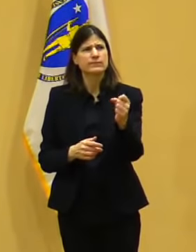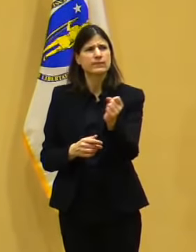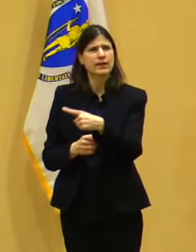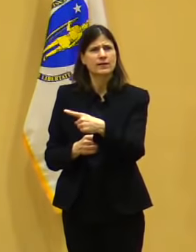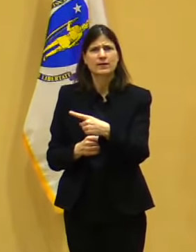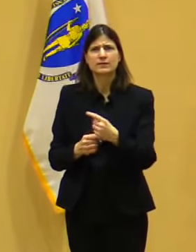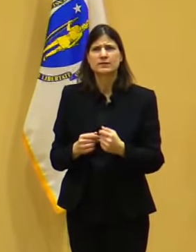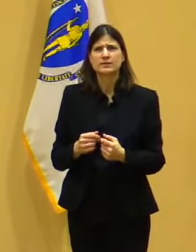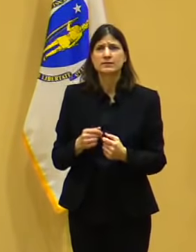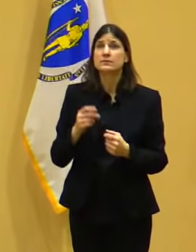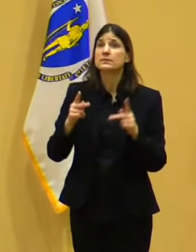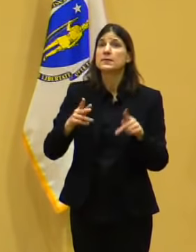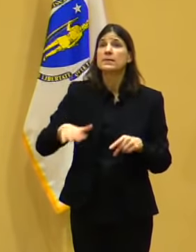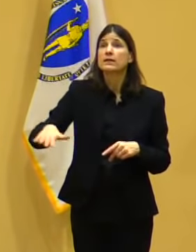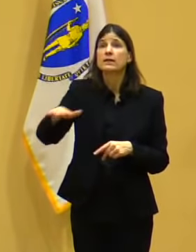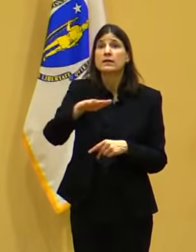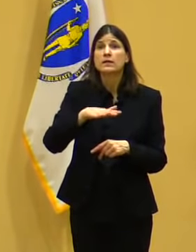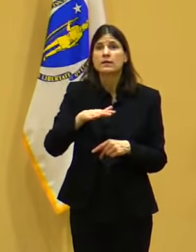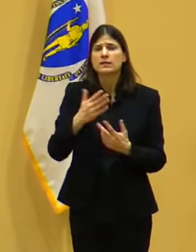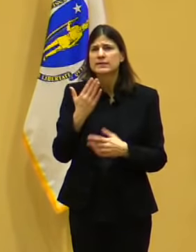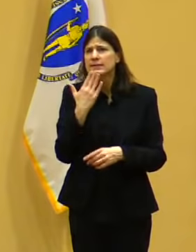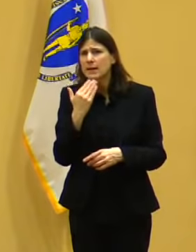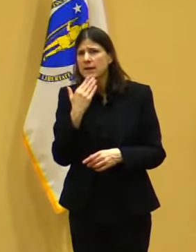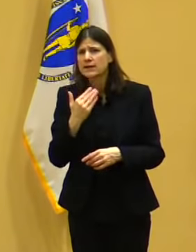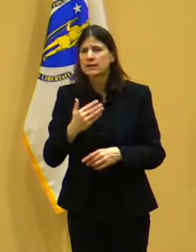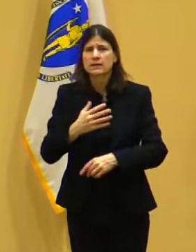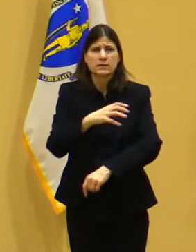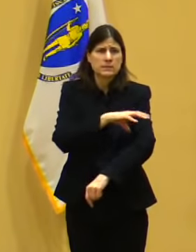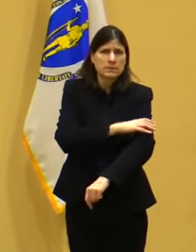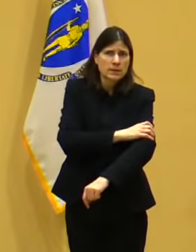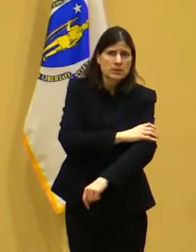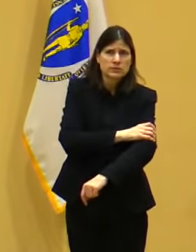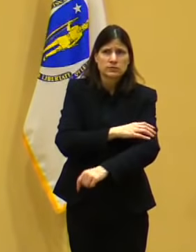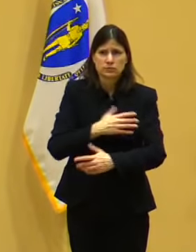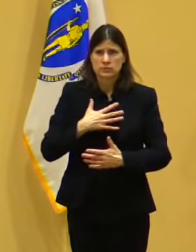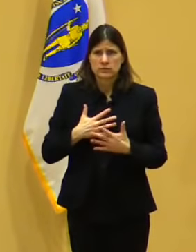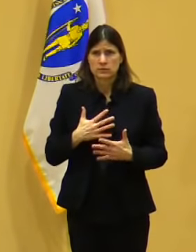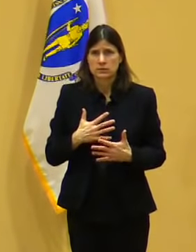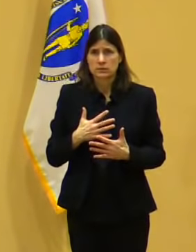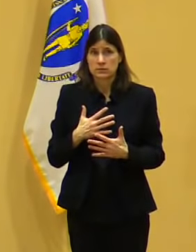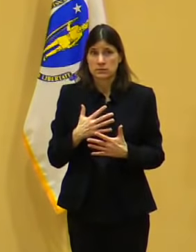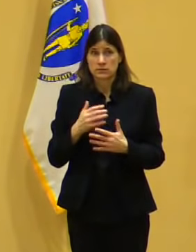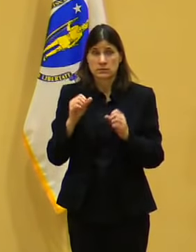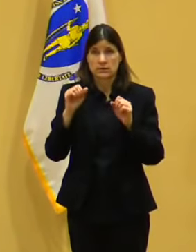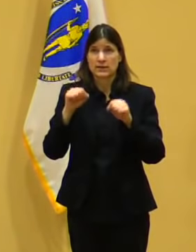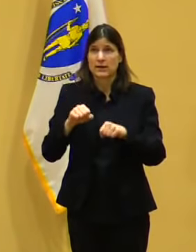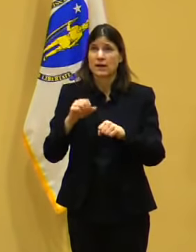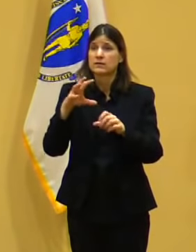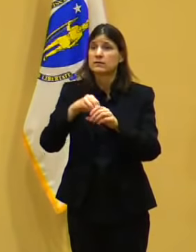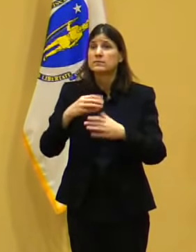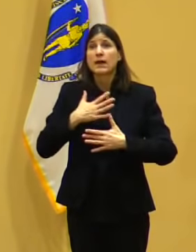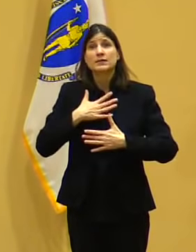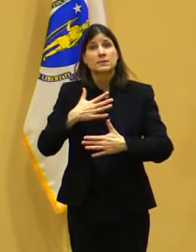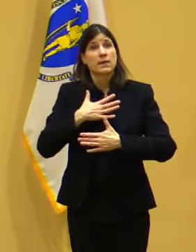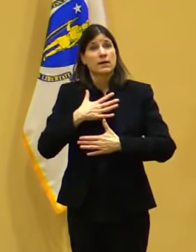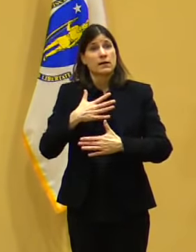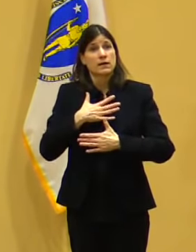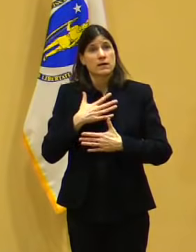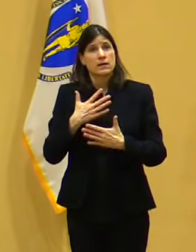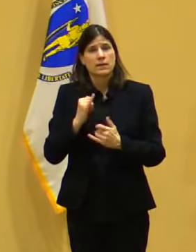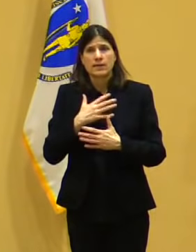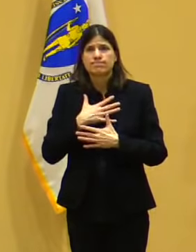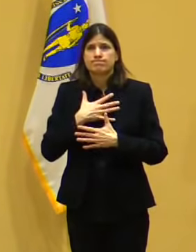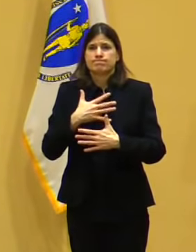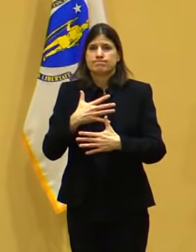phase to get vaccinations? We've been hearing a lot of concerns from legislators, you know, saying that this could have some implications on